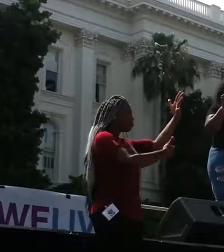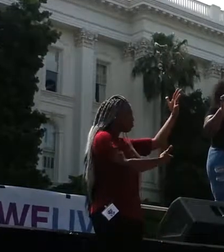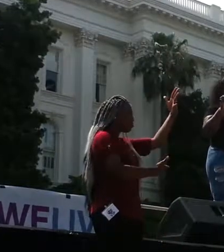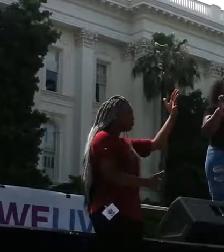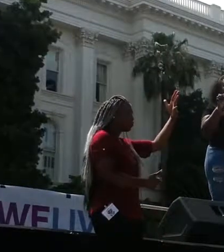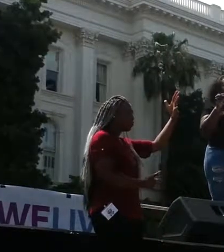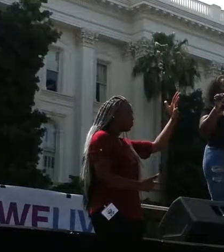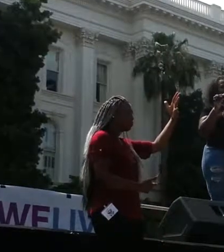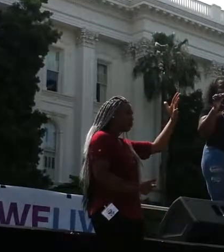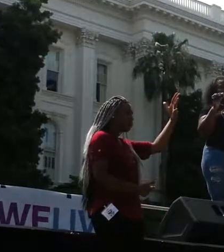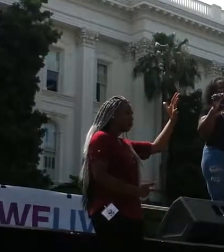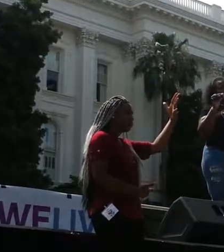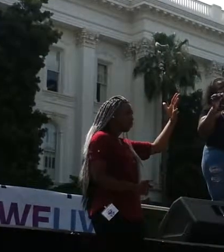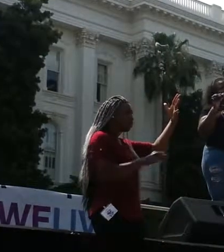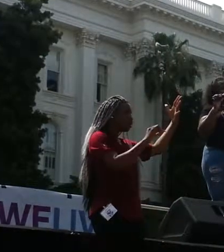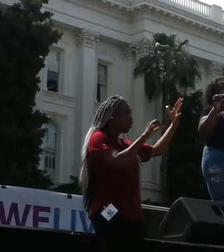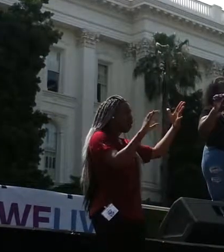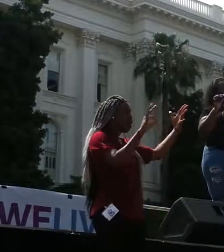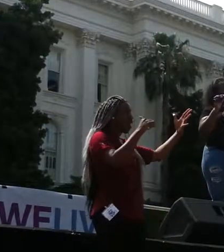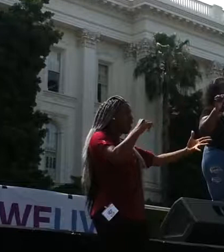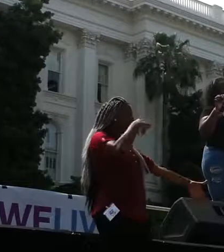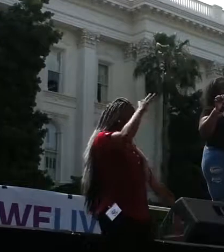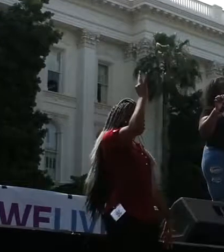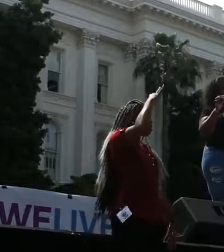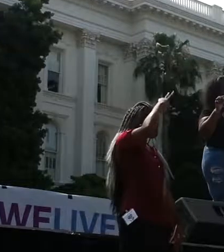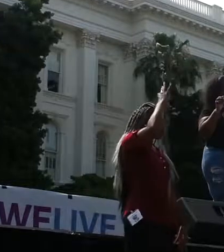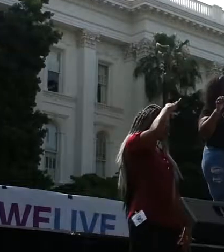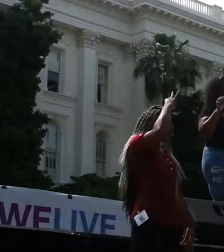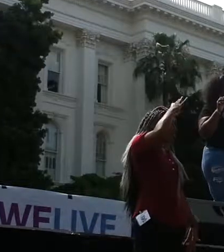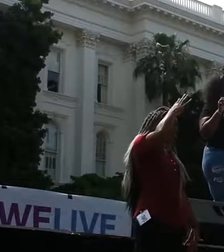So if you don't know, now you know.